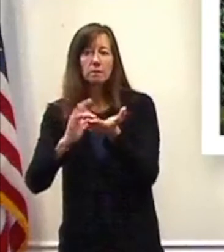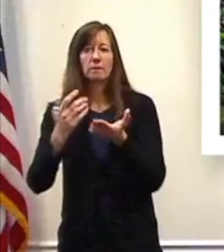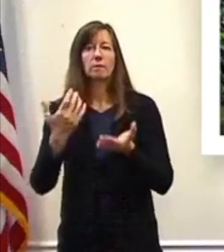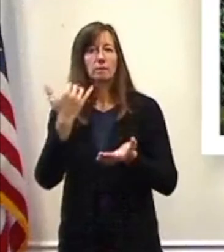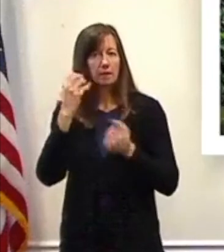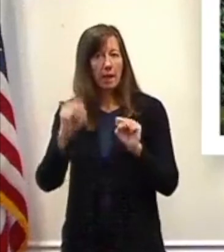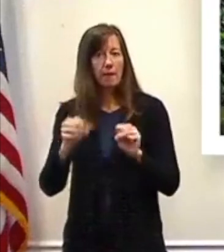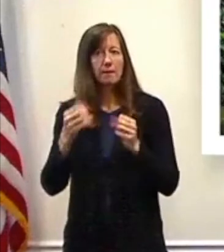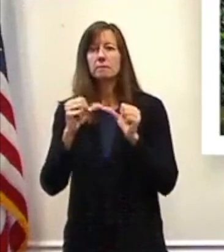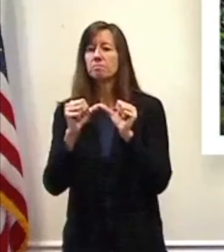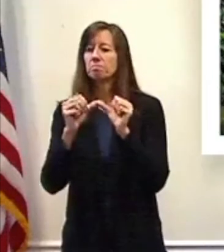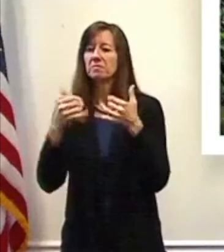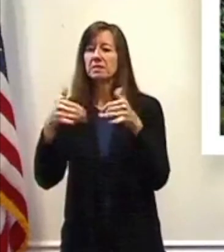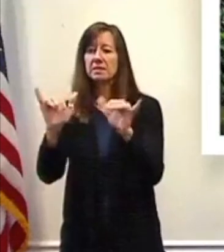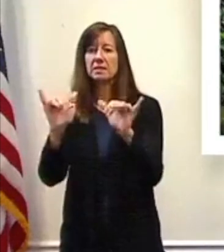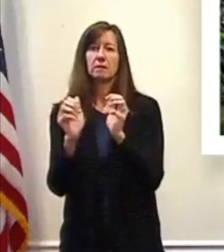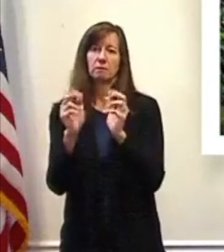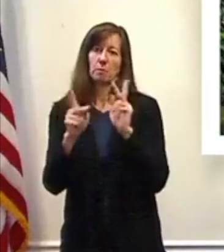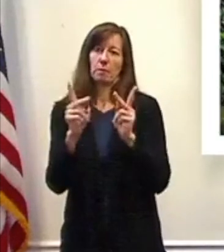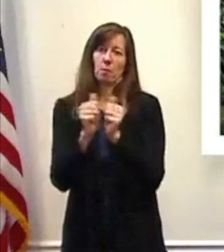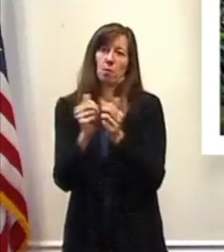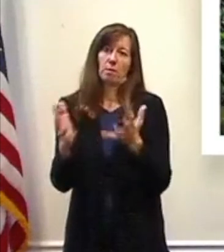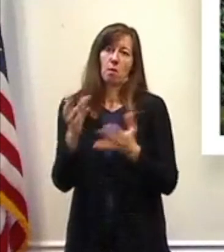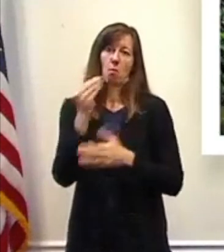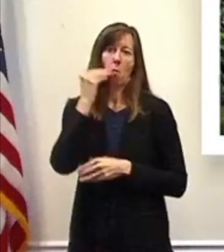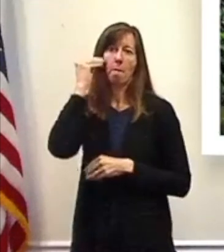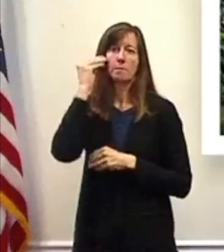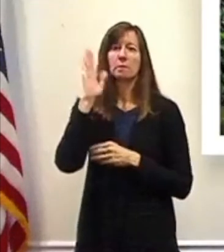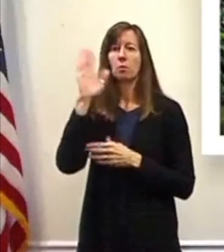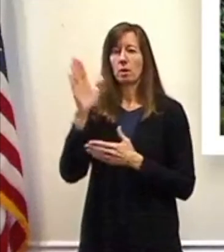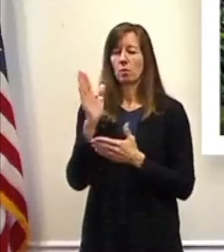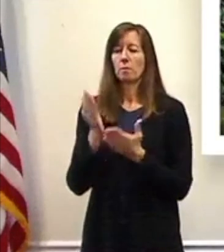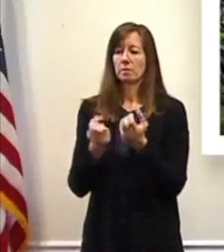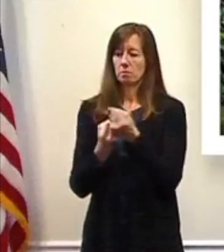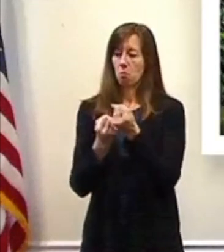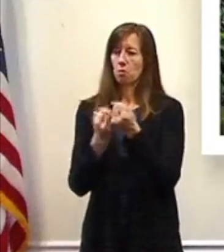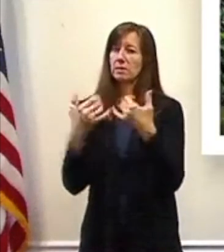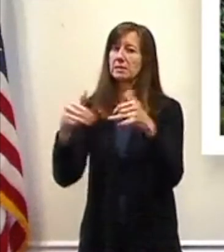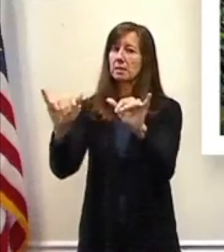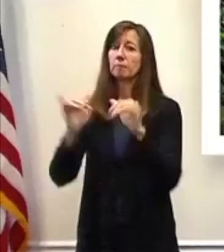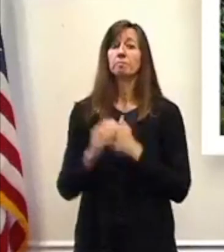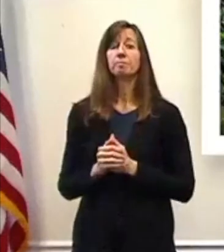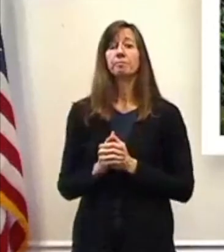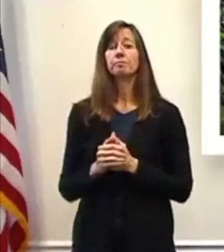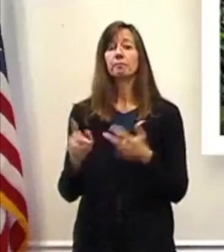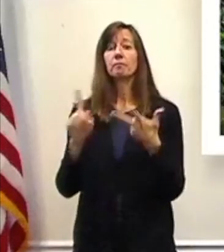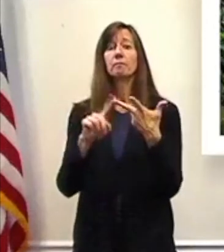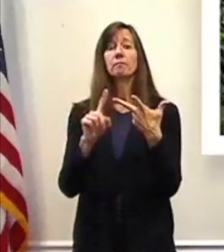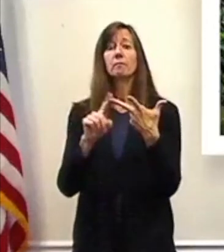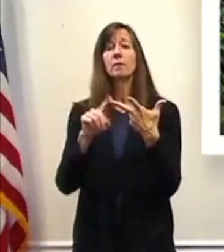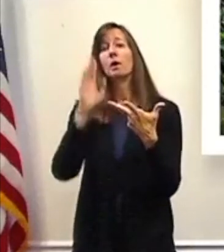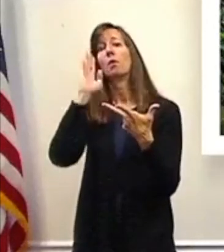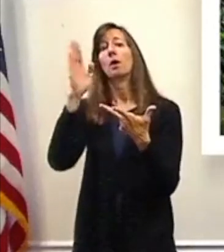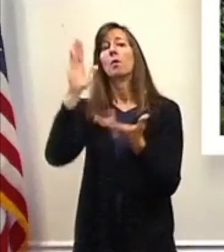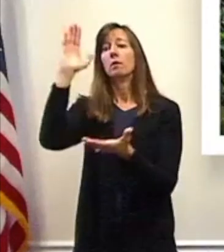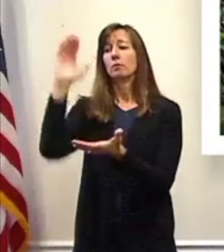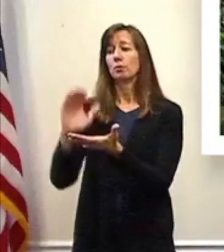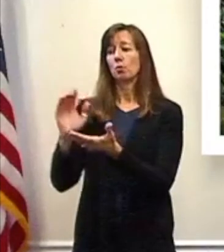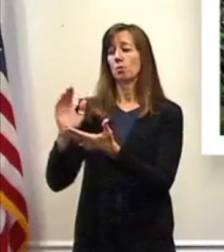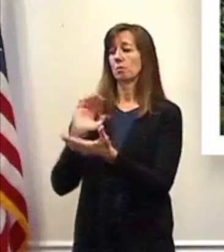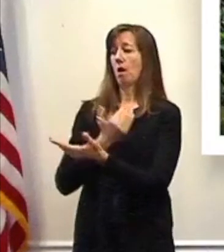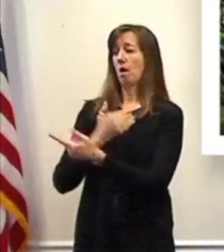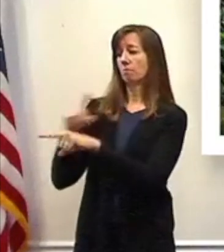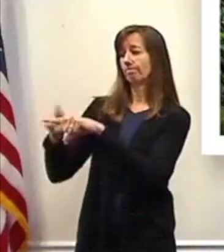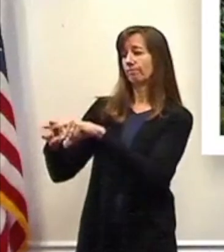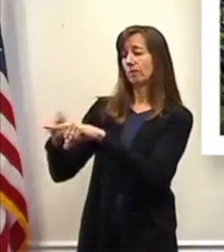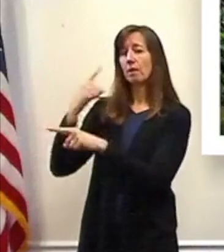We continue this budget to support that. We're also going to reduce our reliance on costly motels and hotels for housing, which will